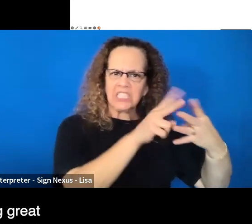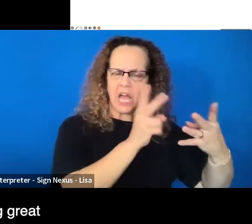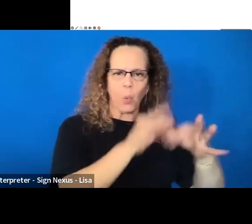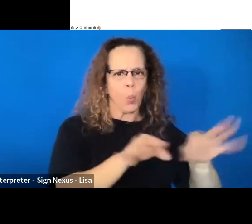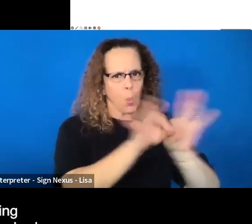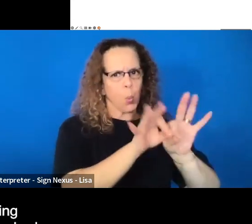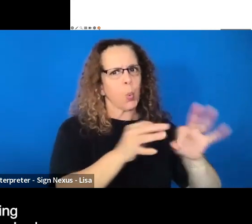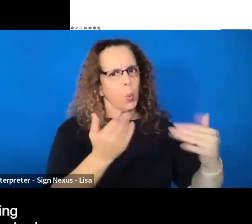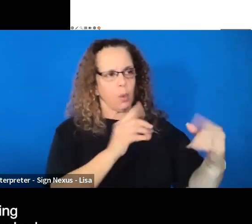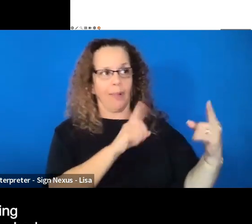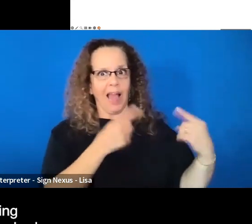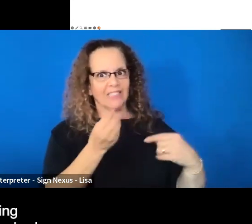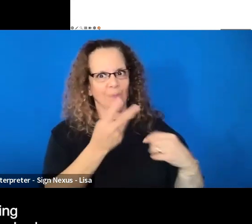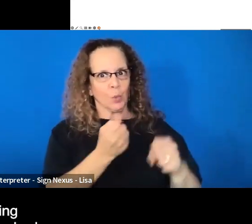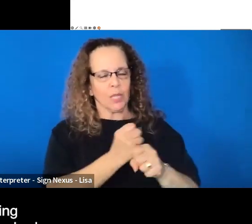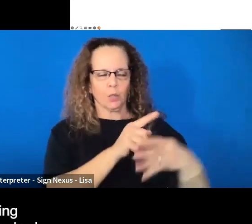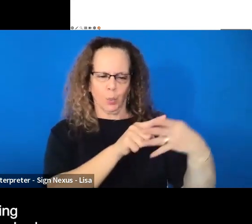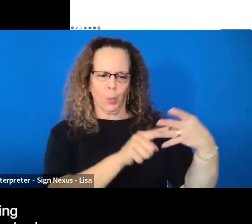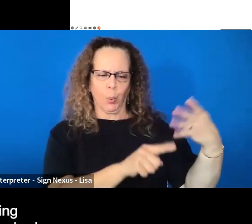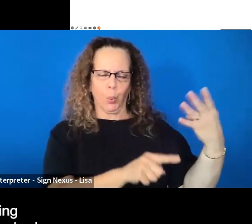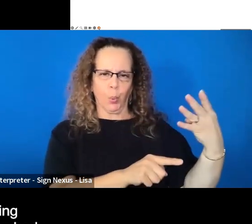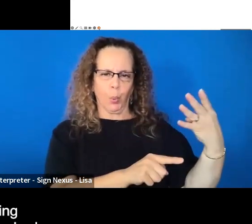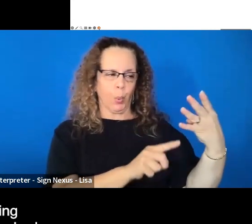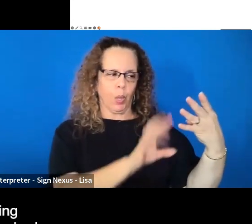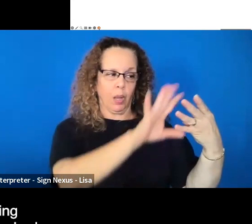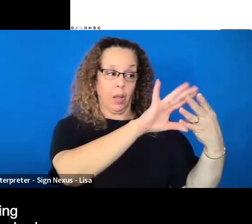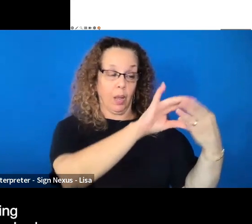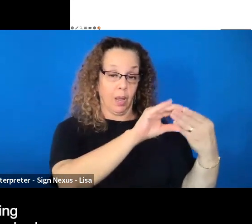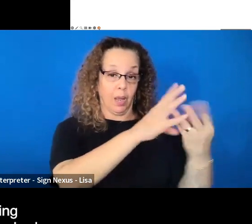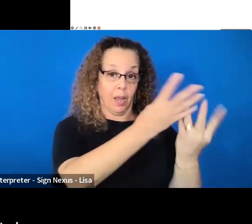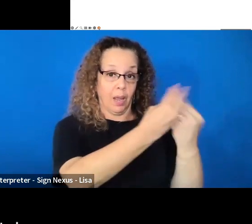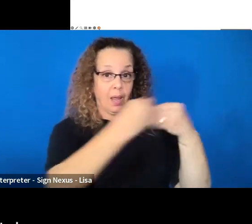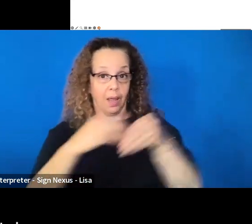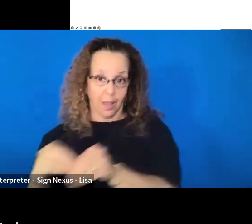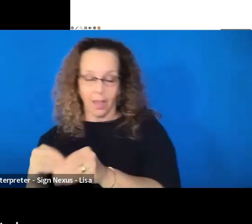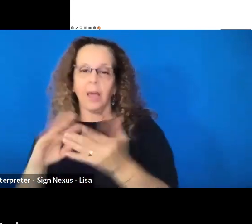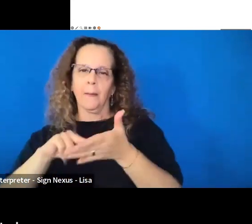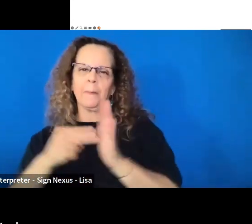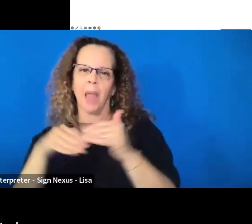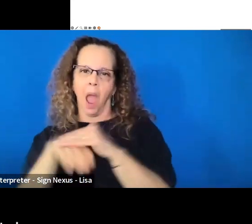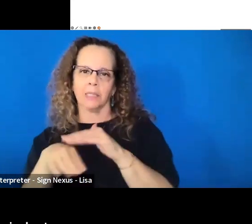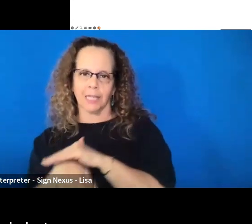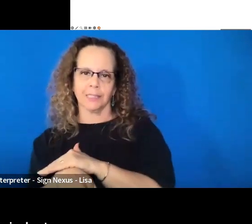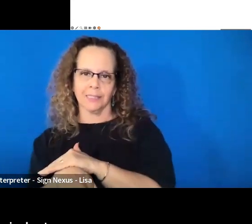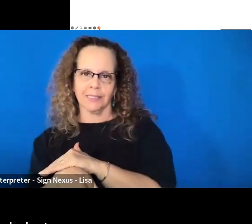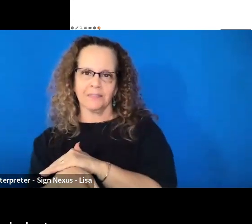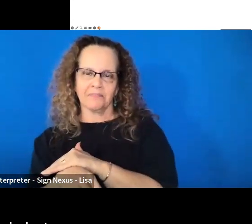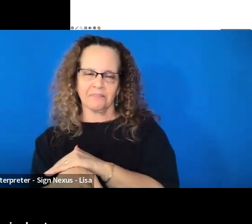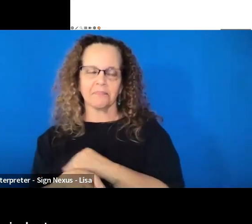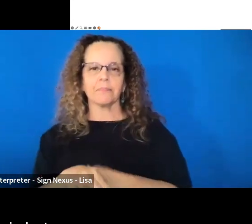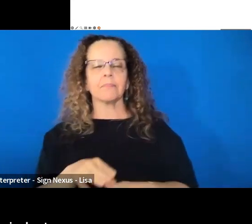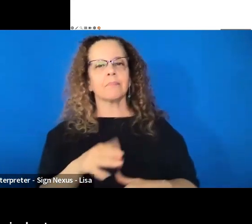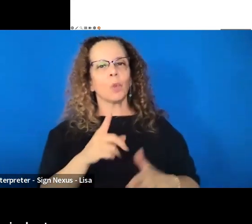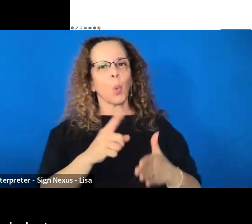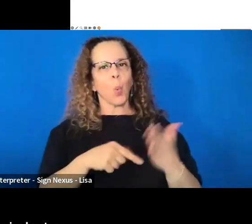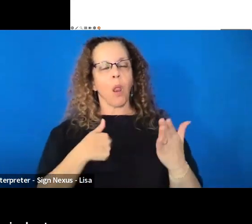last few years, is really providing accessibility for everybody. And what I strive to be my role